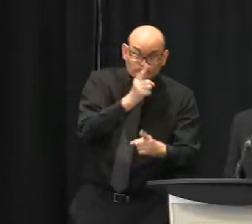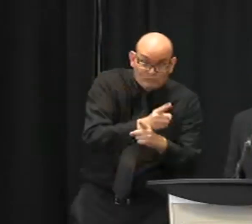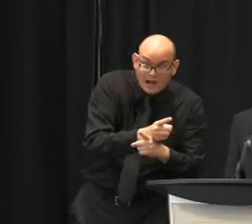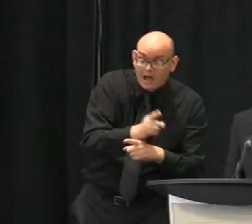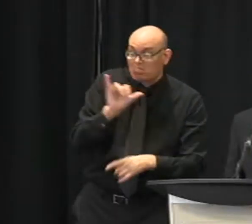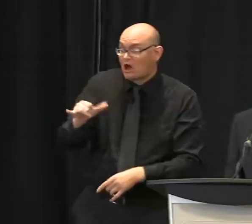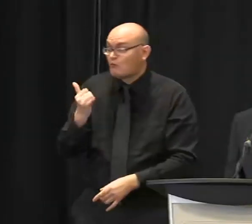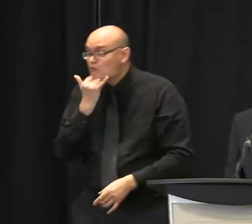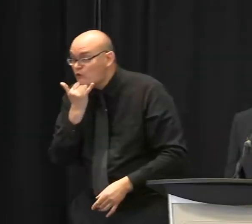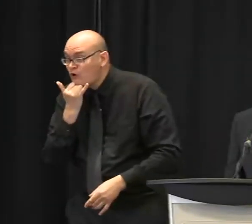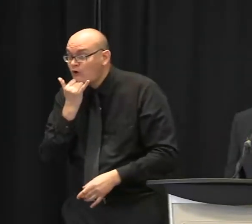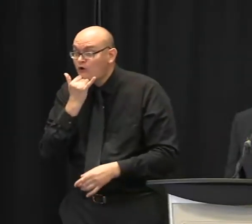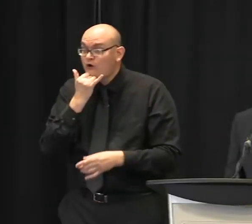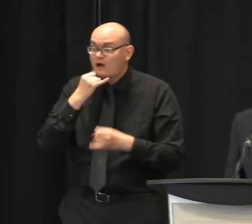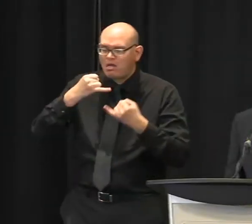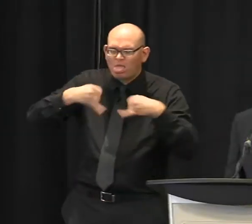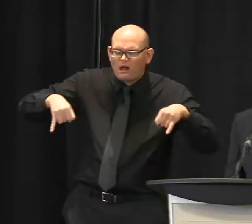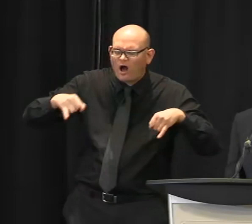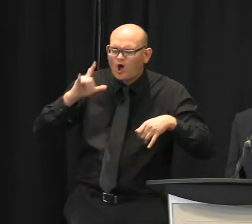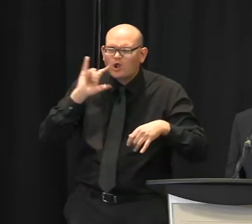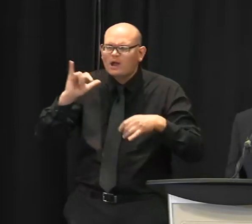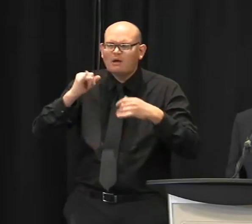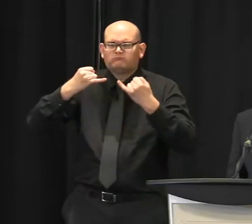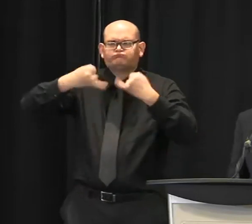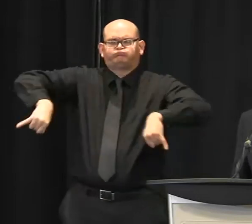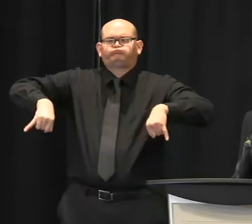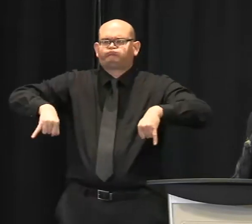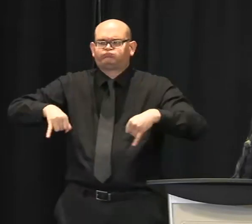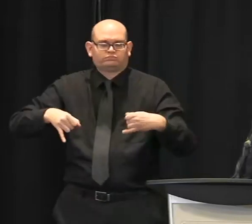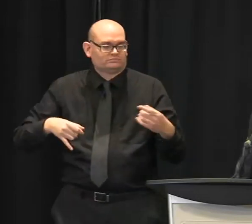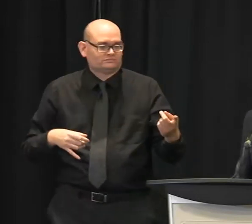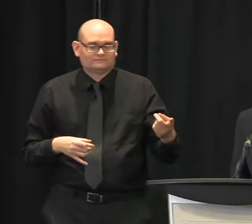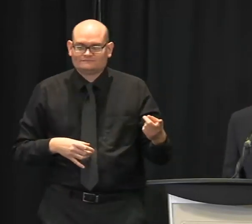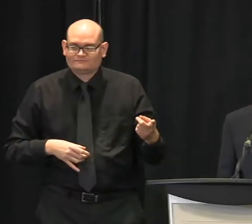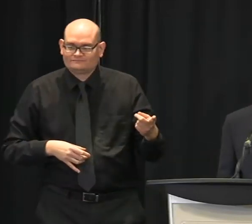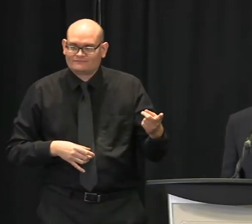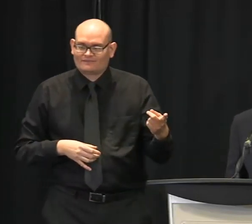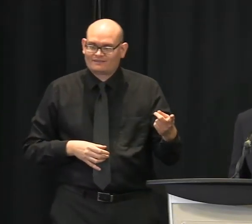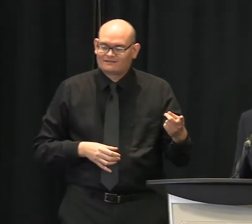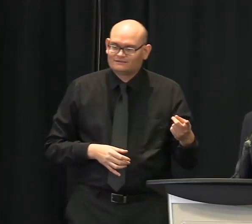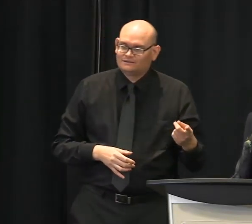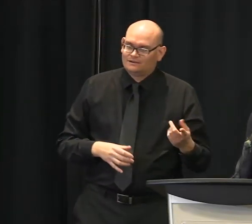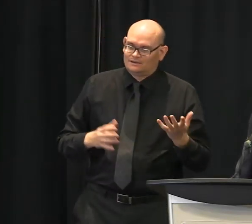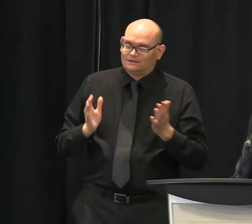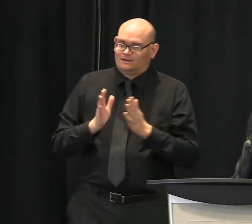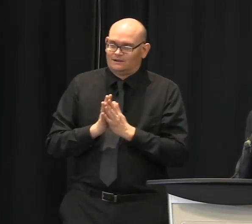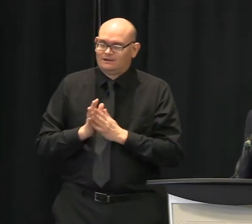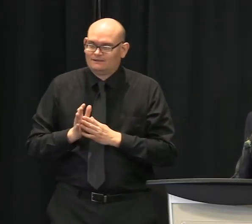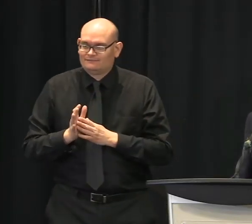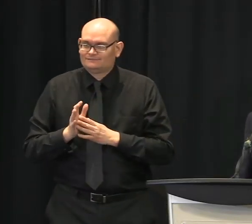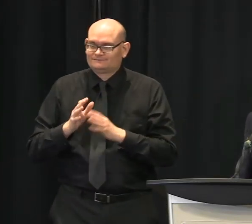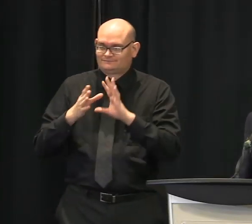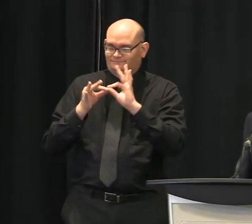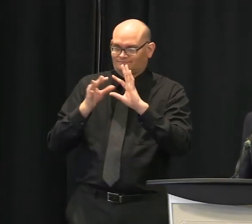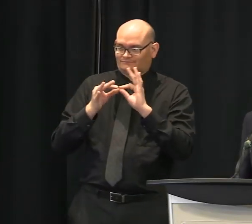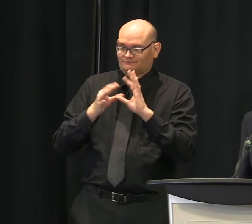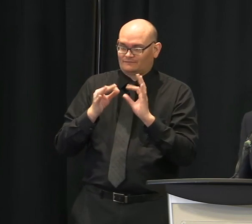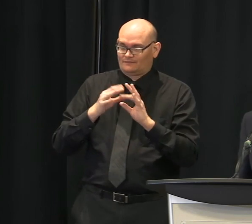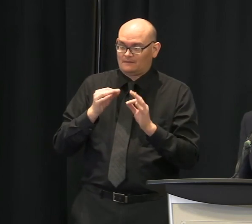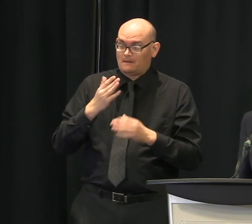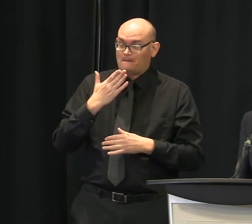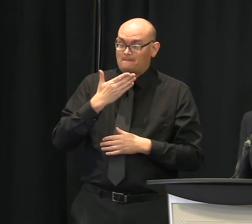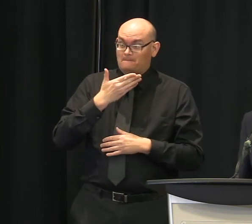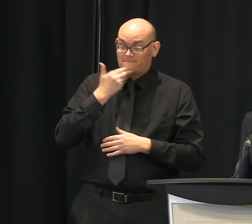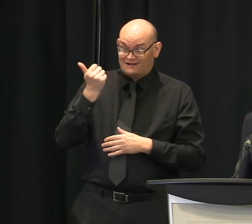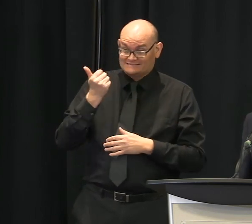back down? What type of enforcement do you have for that, et cetera? I would just basically say that I think the best test of